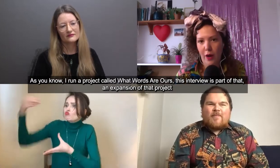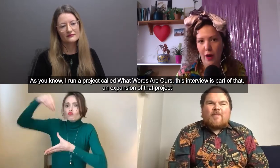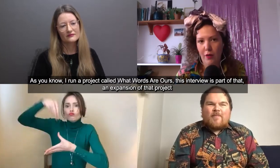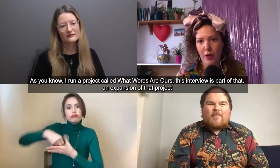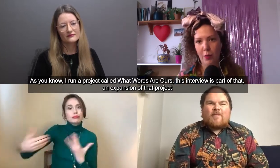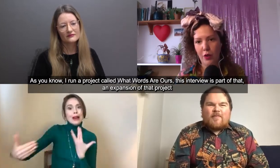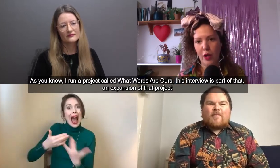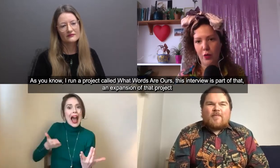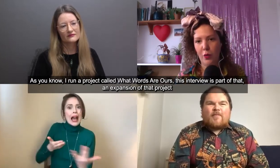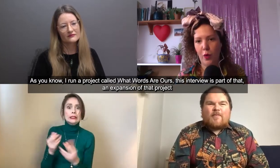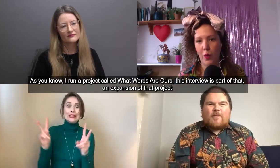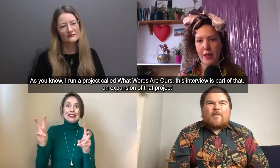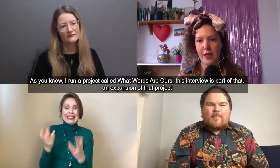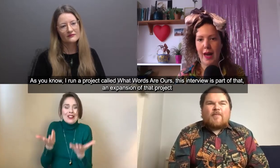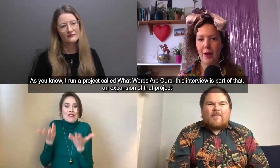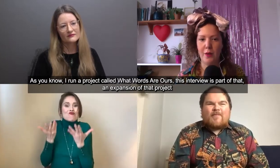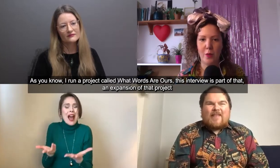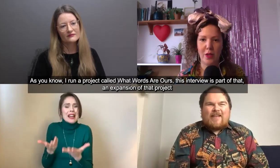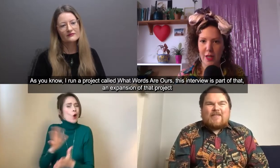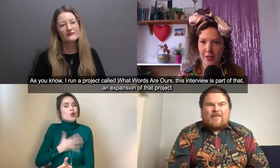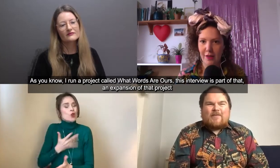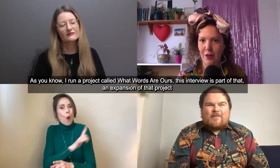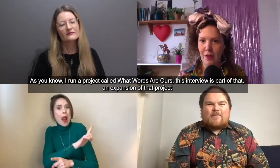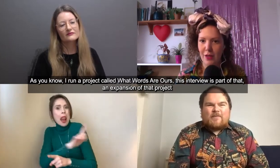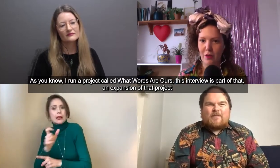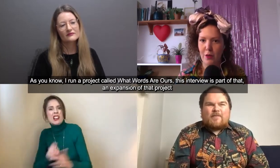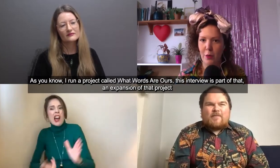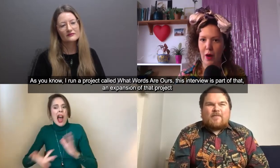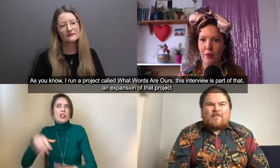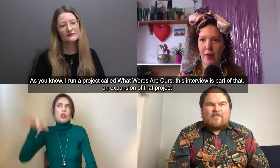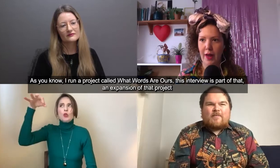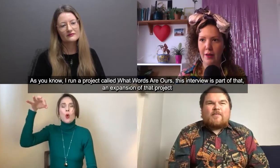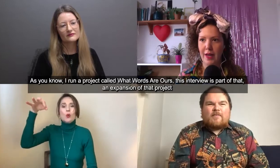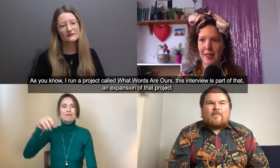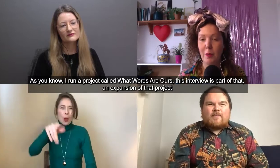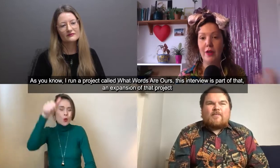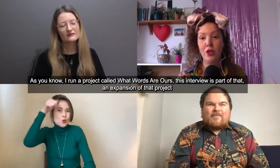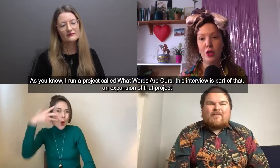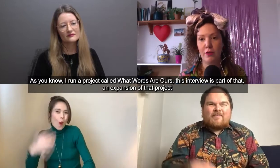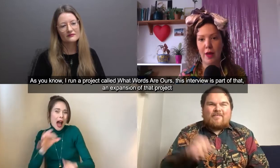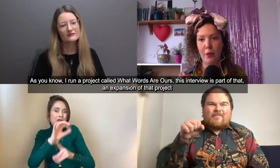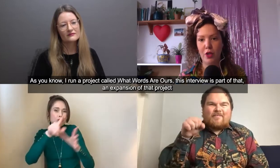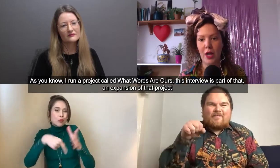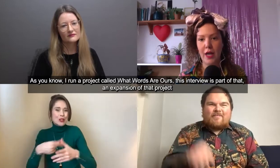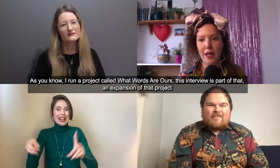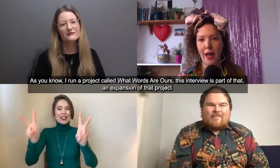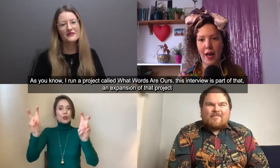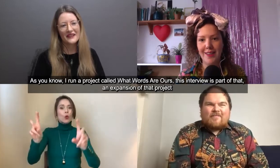run a project called what words are ours which this kind of interview is part of that expansion of that project yes